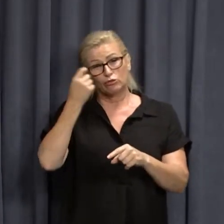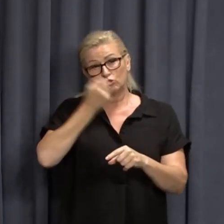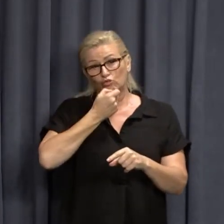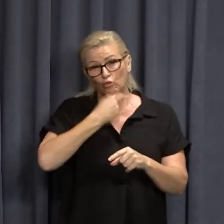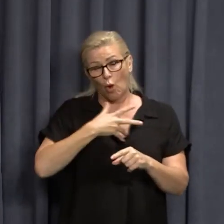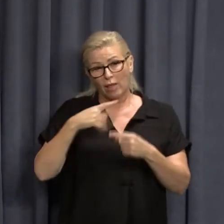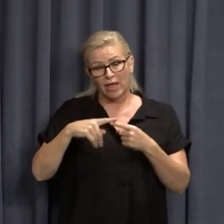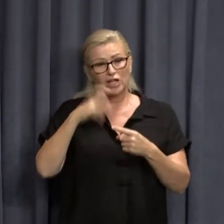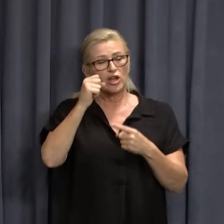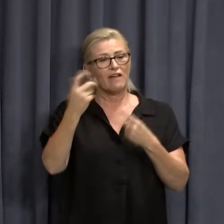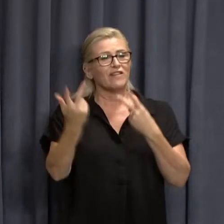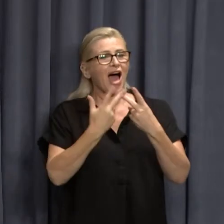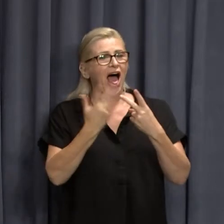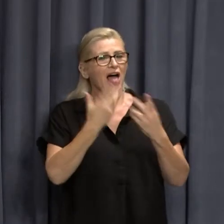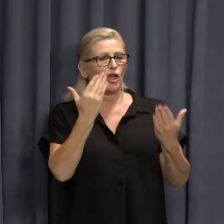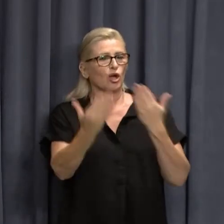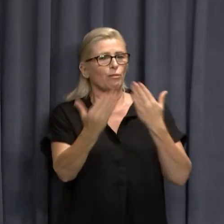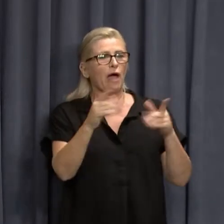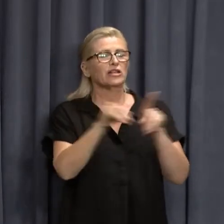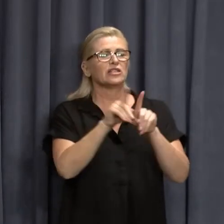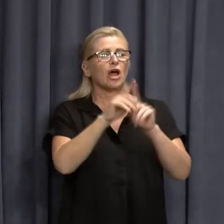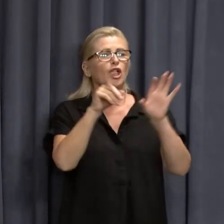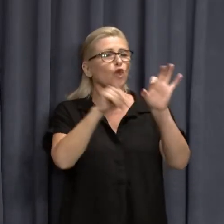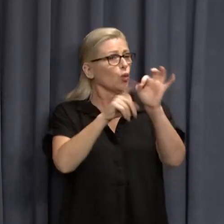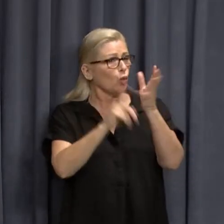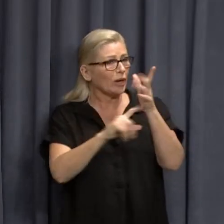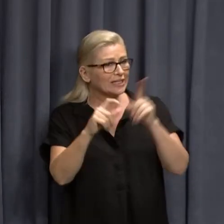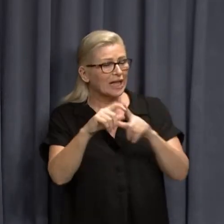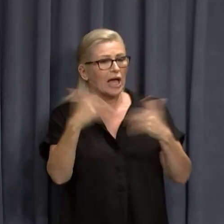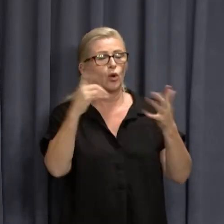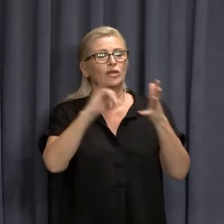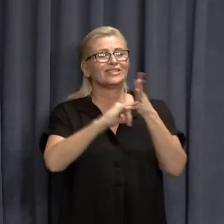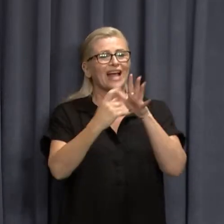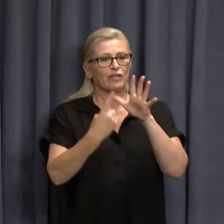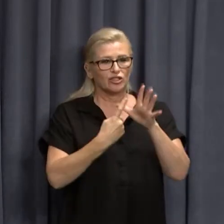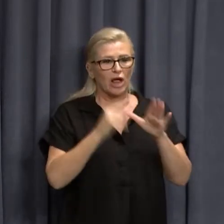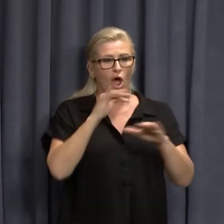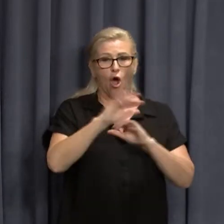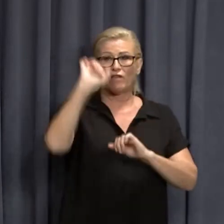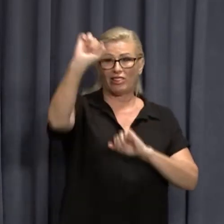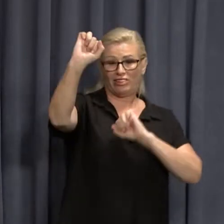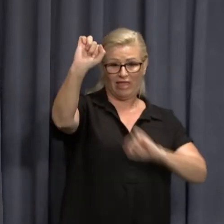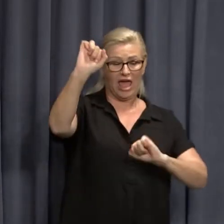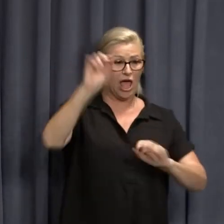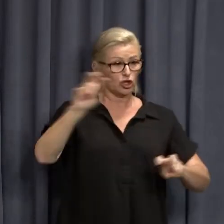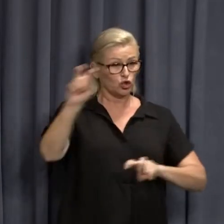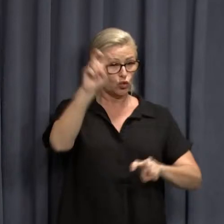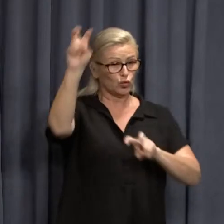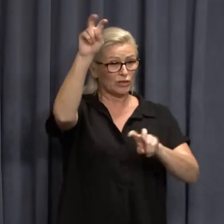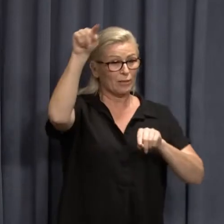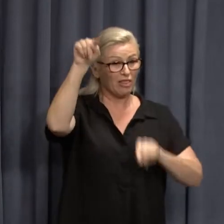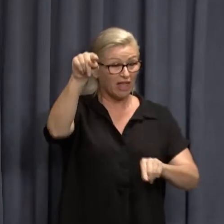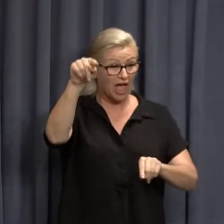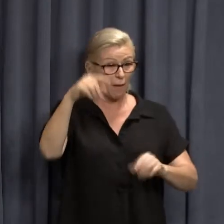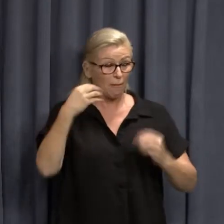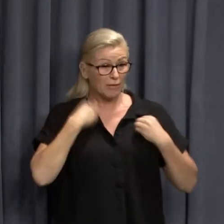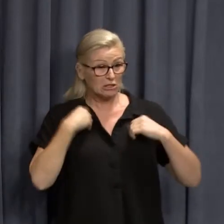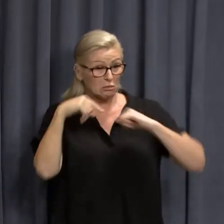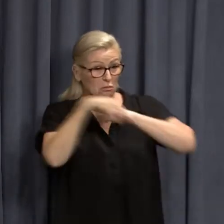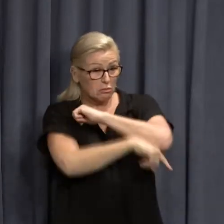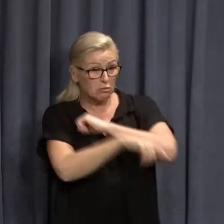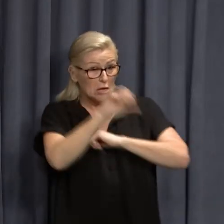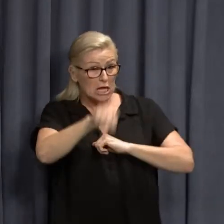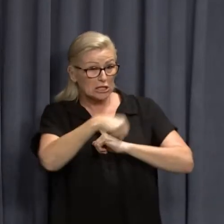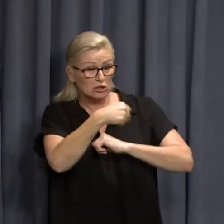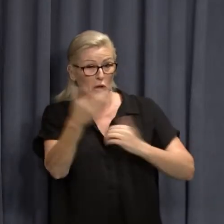have any other comparisons in other places like Queensland or South Australia in terms of their tourism industries? Places that have been having, well,